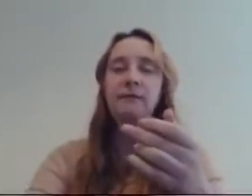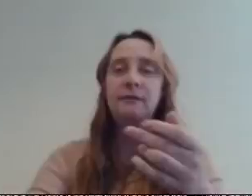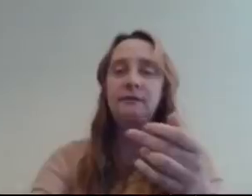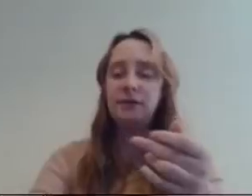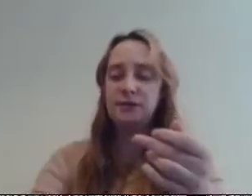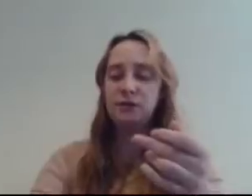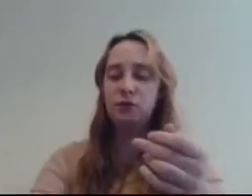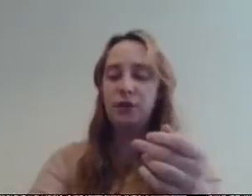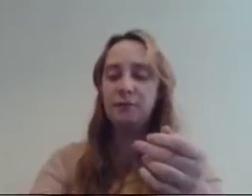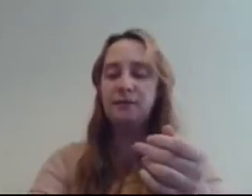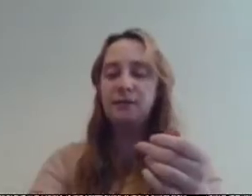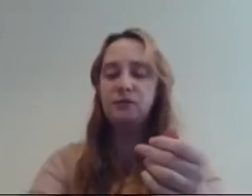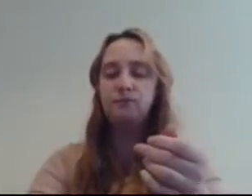to get shinzo to hypnotize him